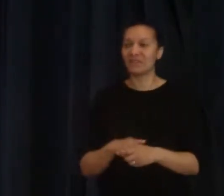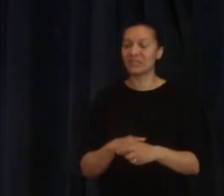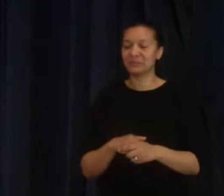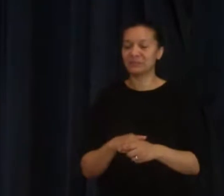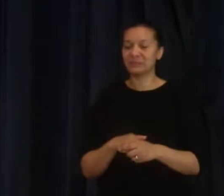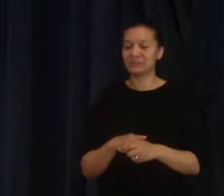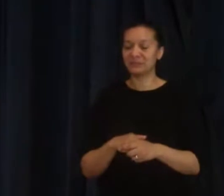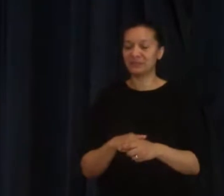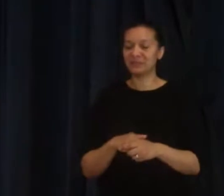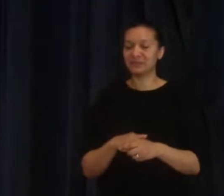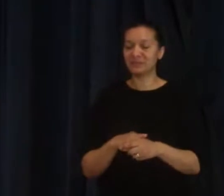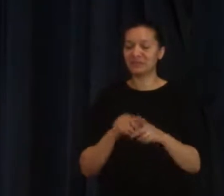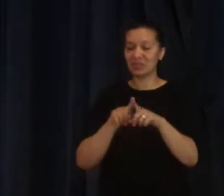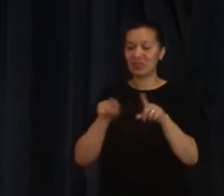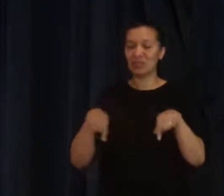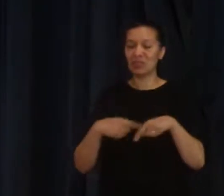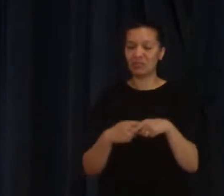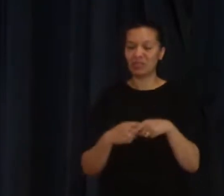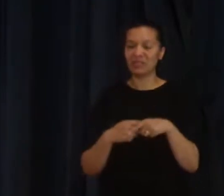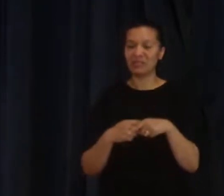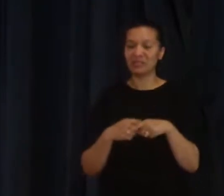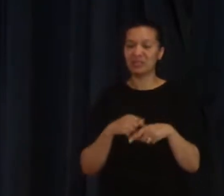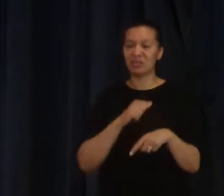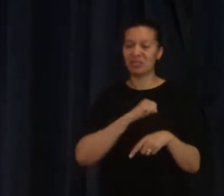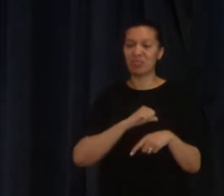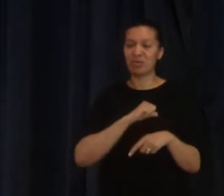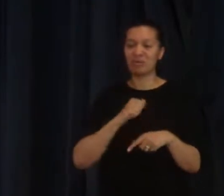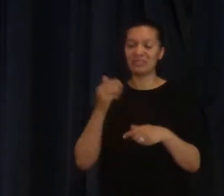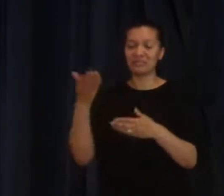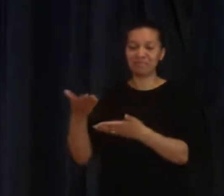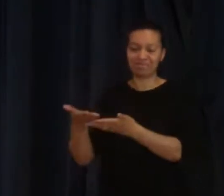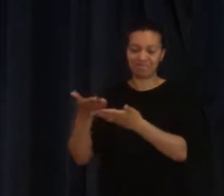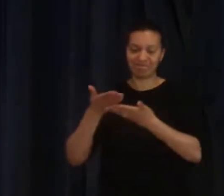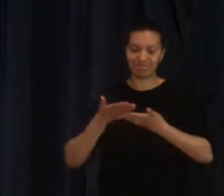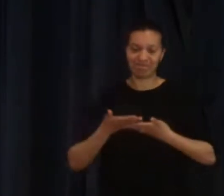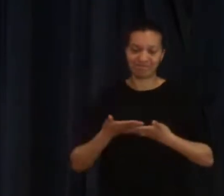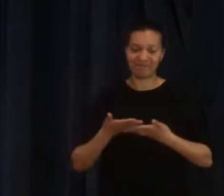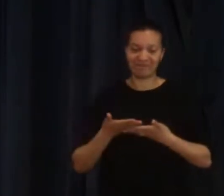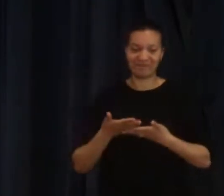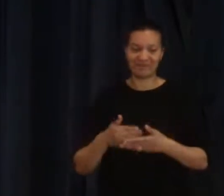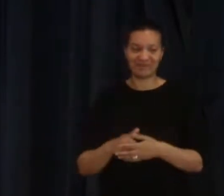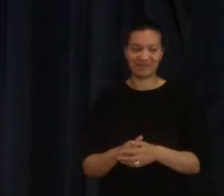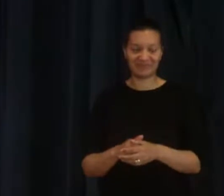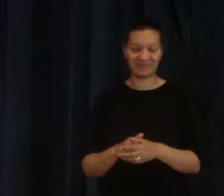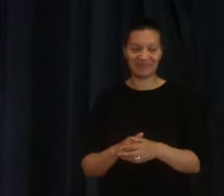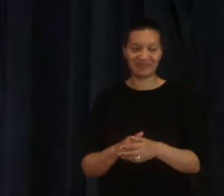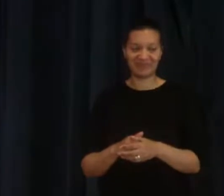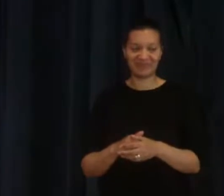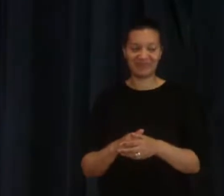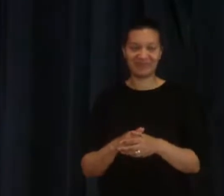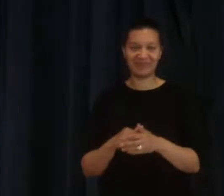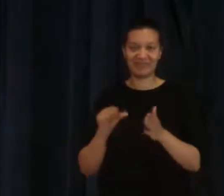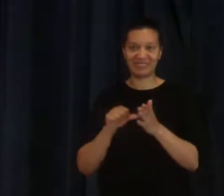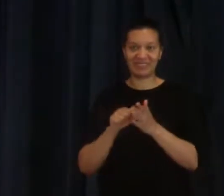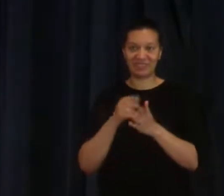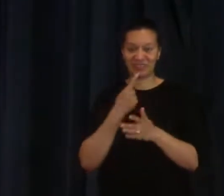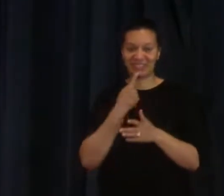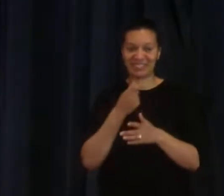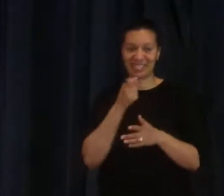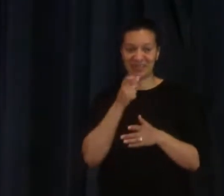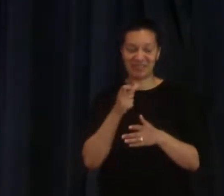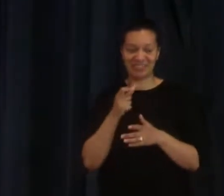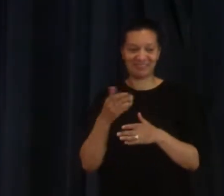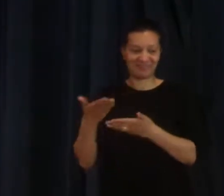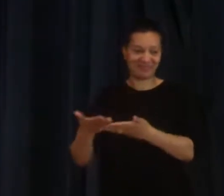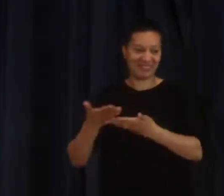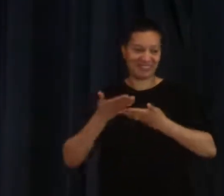And then we're promised an endowment, an endowment, I can't say that word, endowment. If I